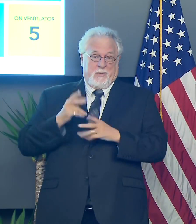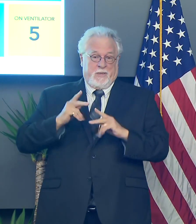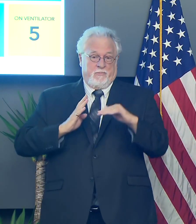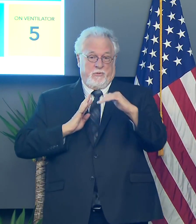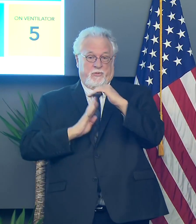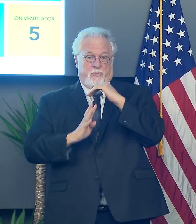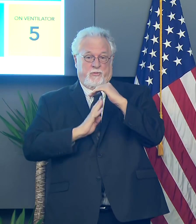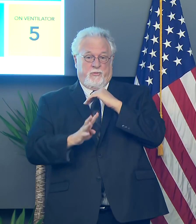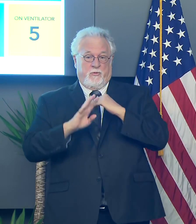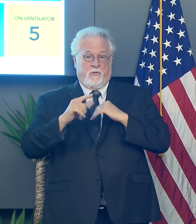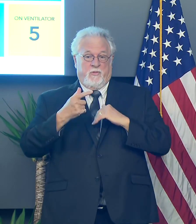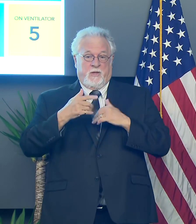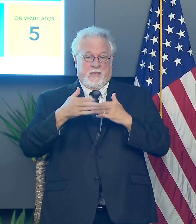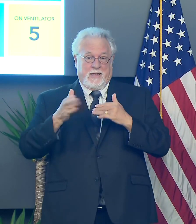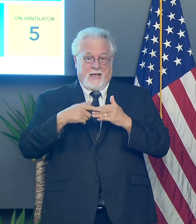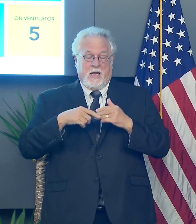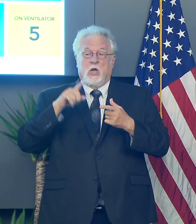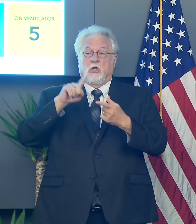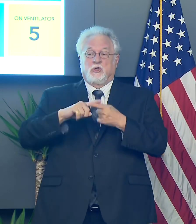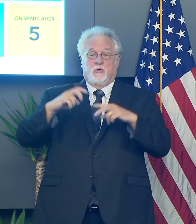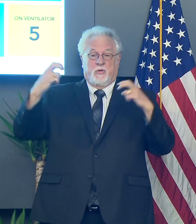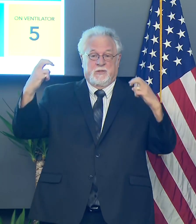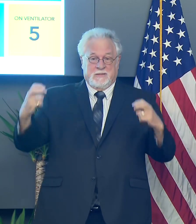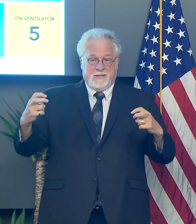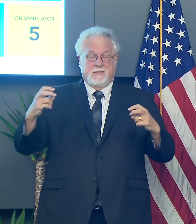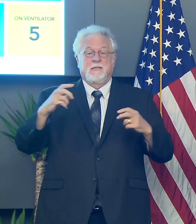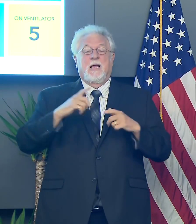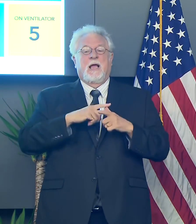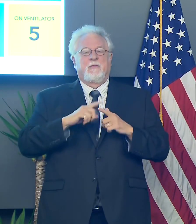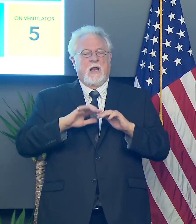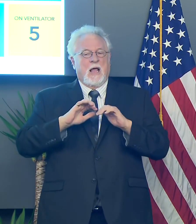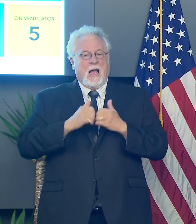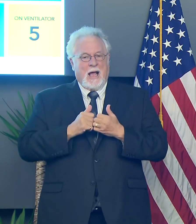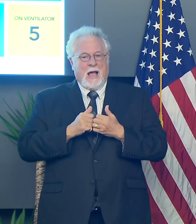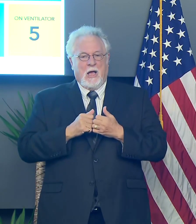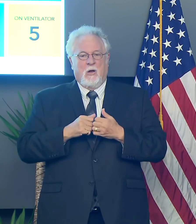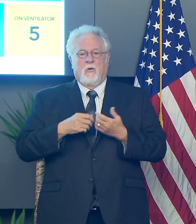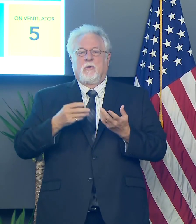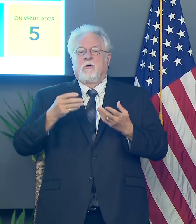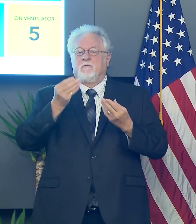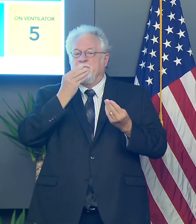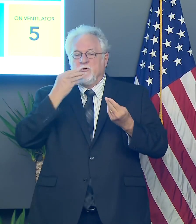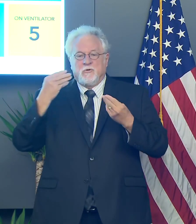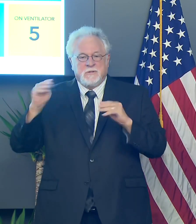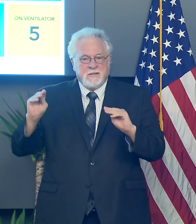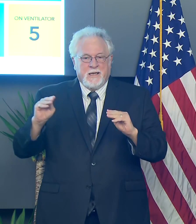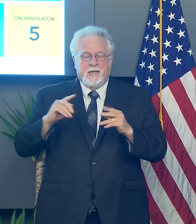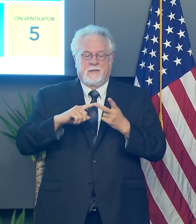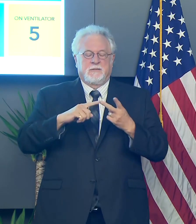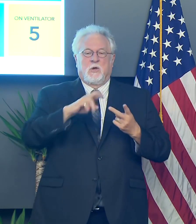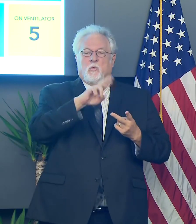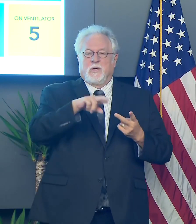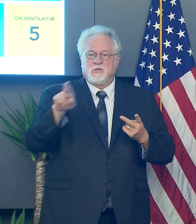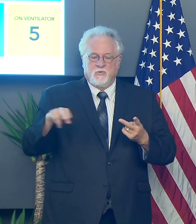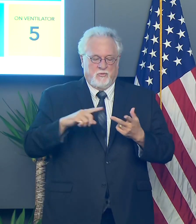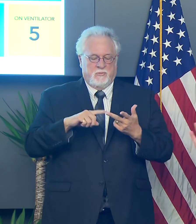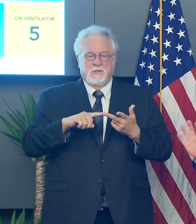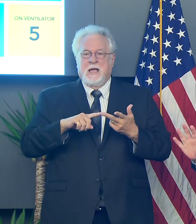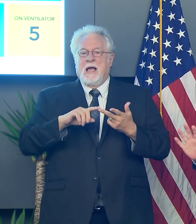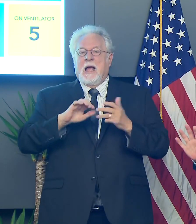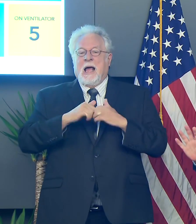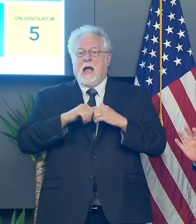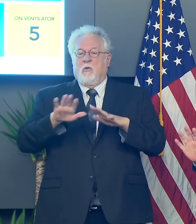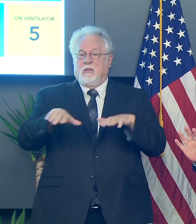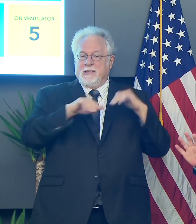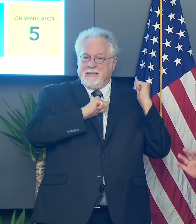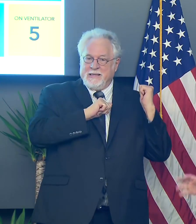gate and to their seats. Uh, and then how do you run concessions? How do you run, uh, restrooms? How do you get them out